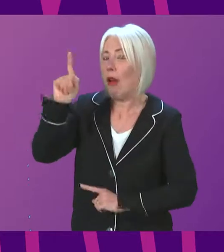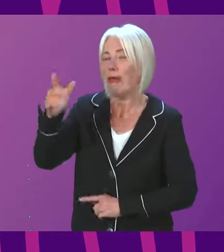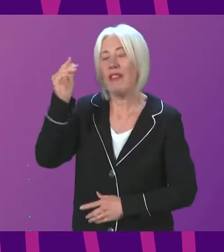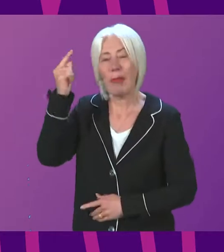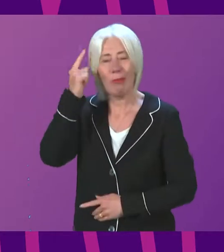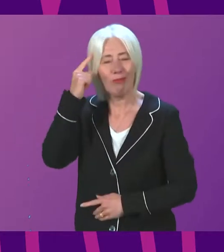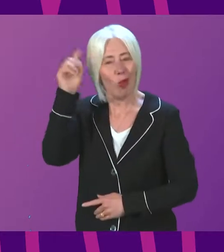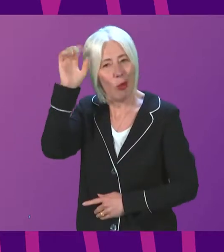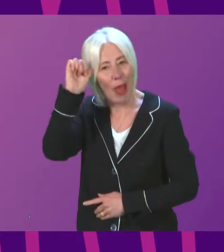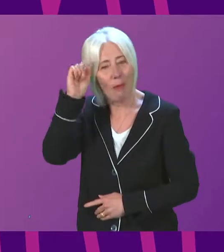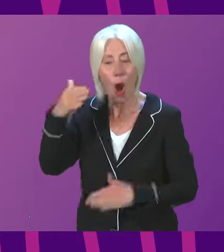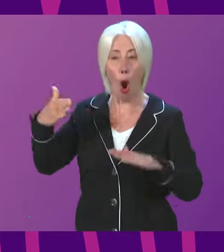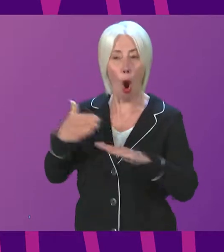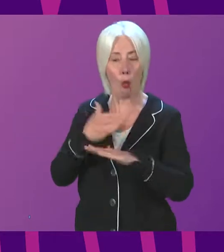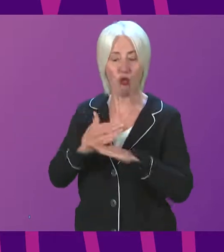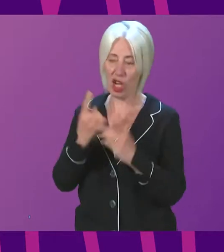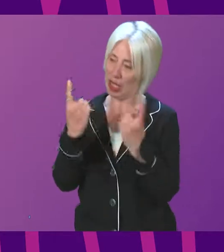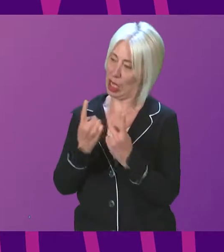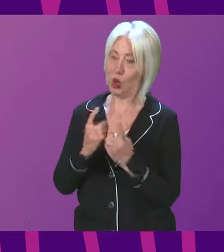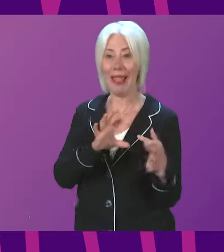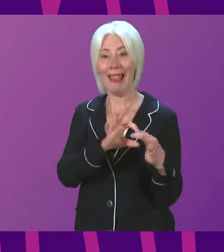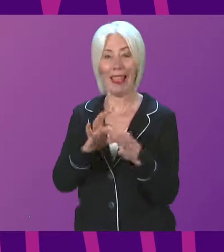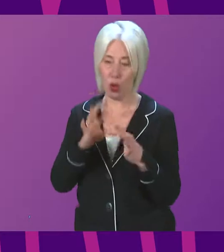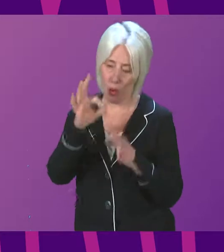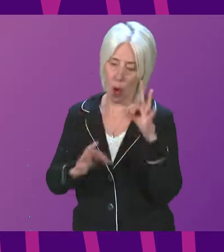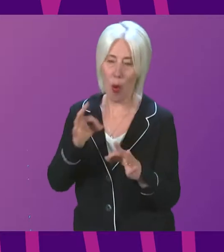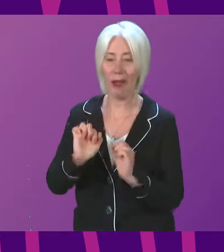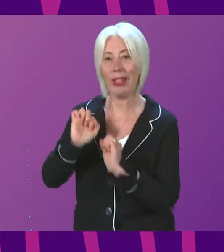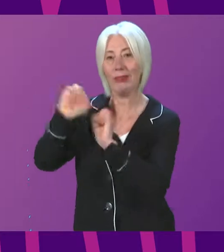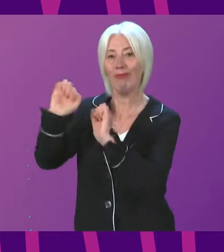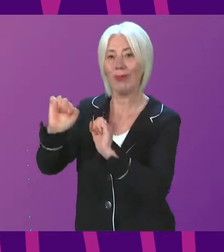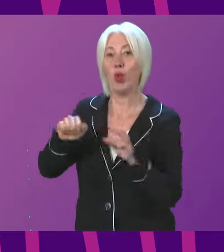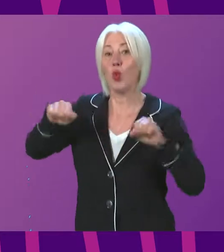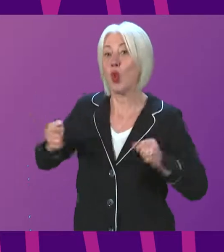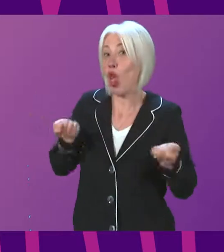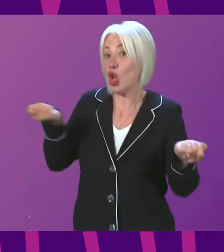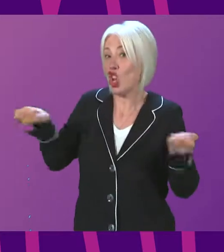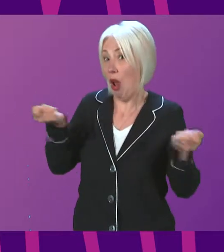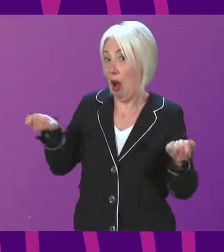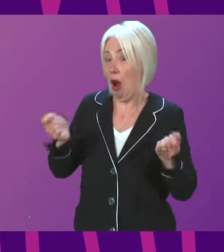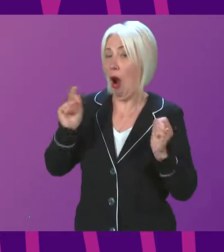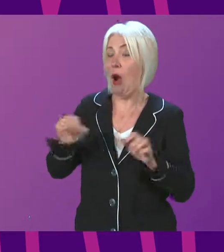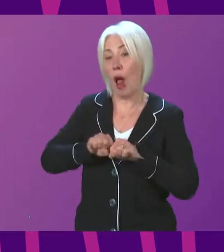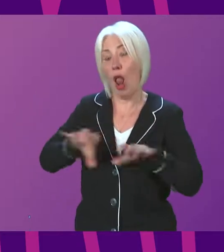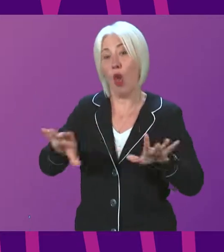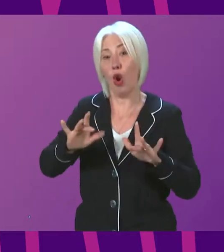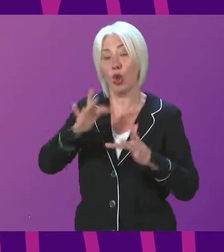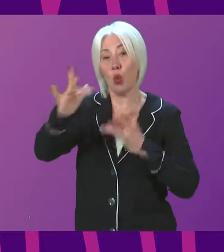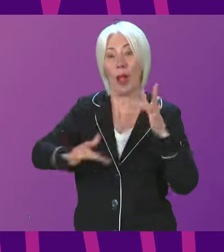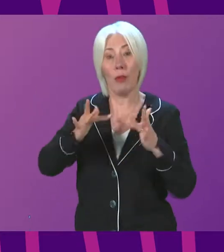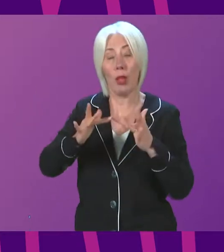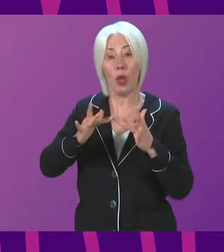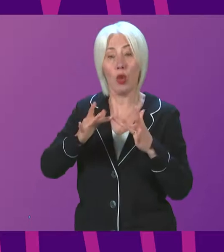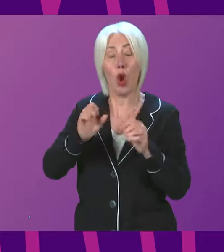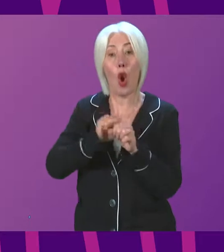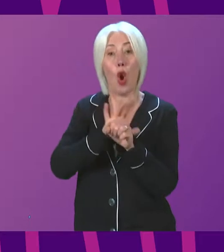times that operational matters in relation to the Inquiry are for the Chair. The Inquiry launched its website covid19inquiry.scot